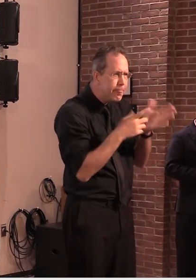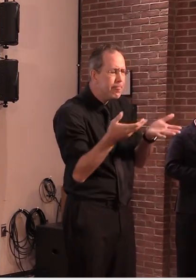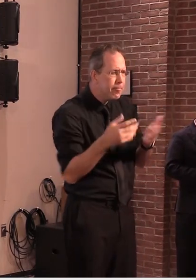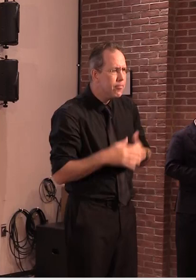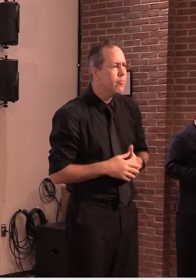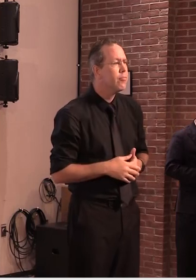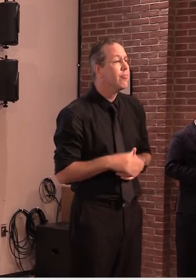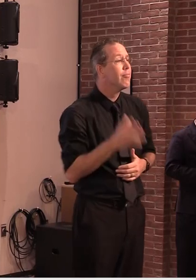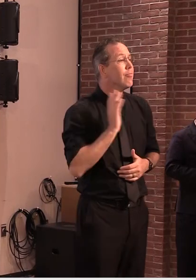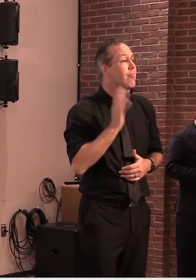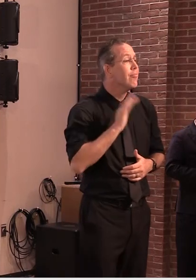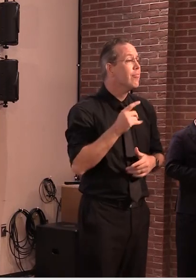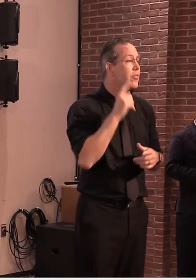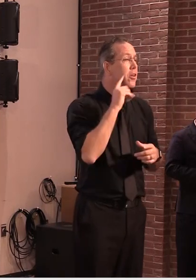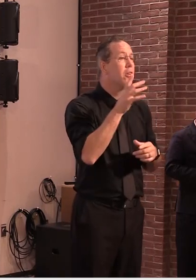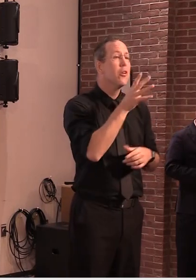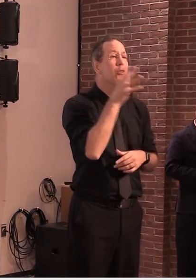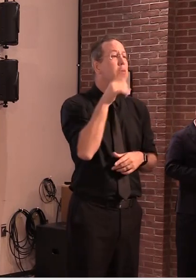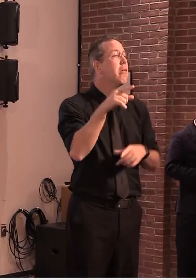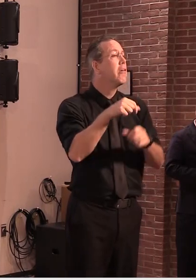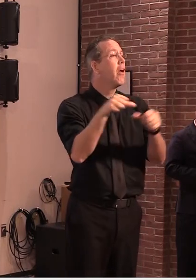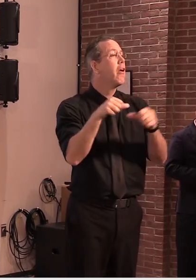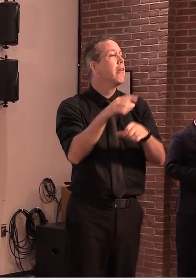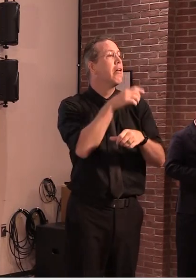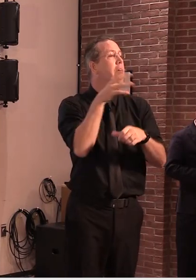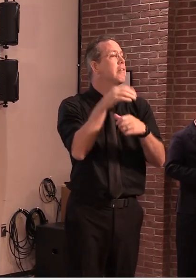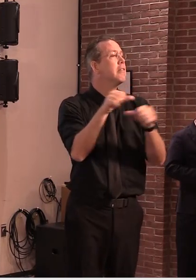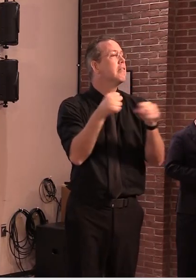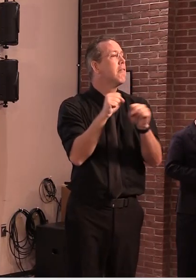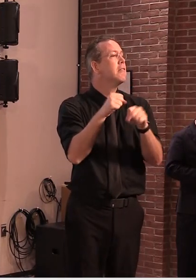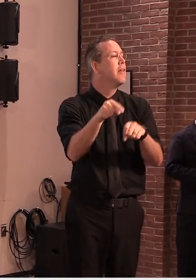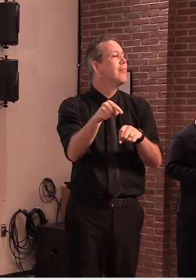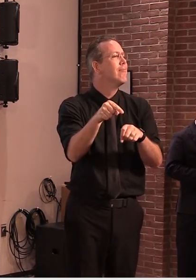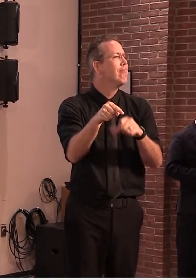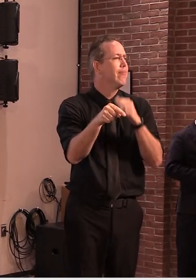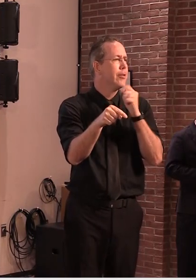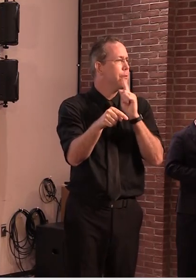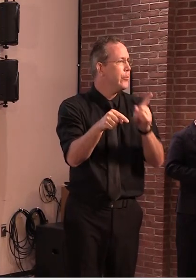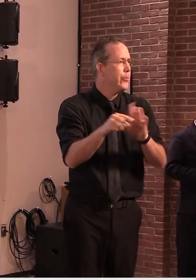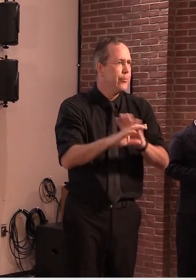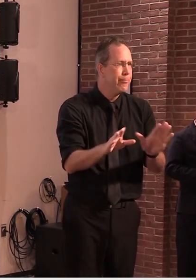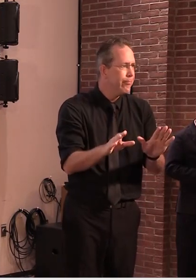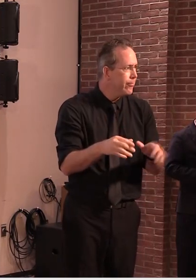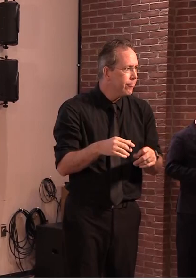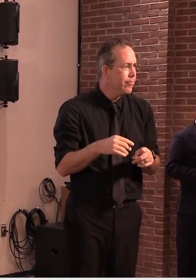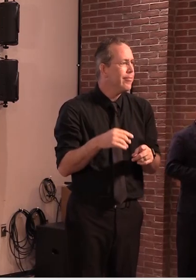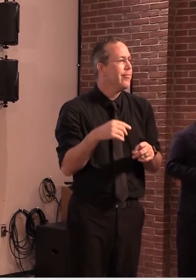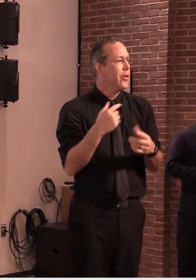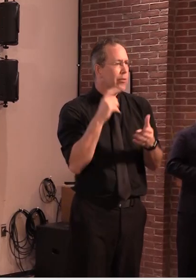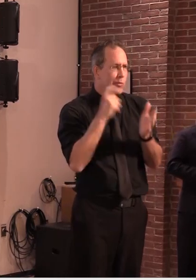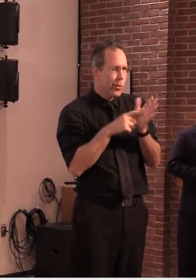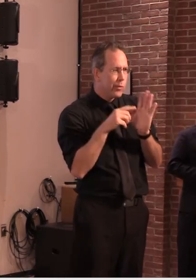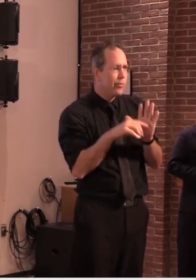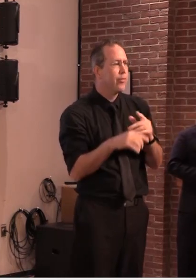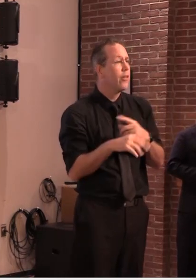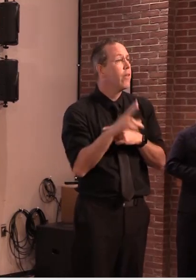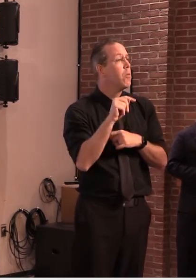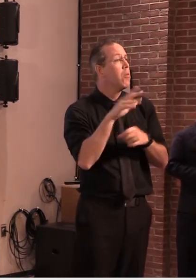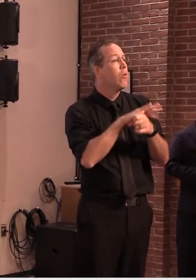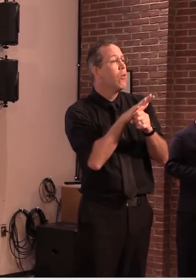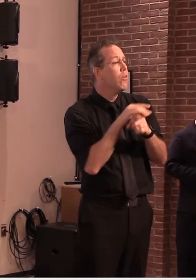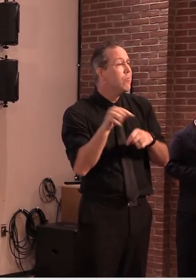safer than urban ones, and again illustrates that Vermont's COVID-19 experience was certainly not